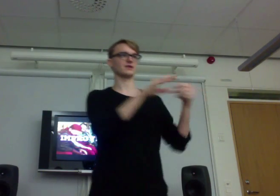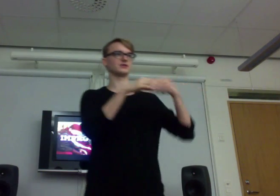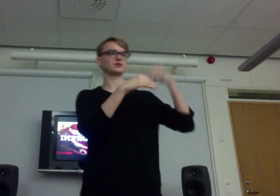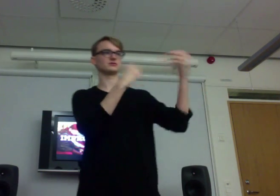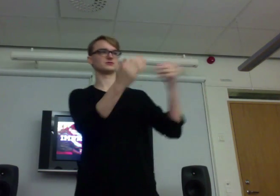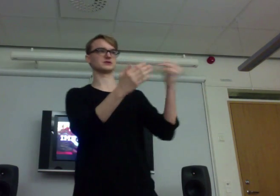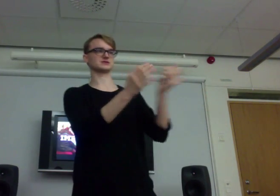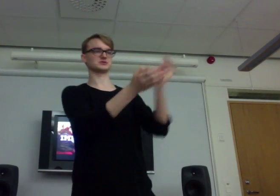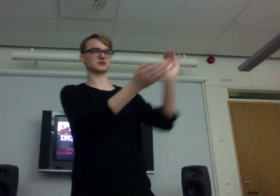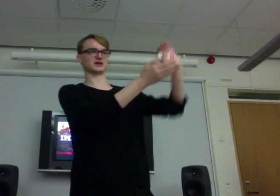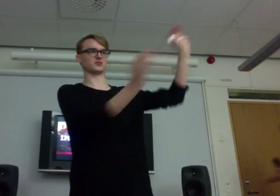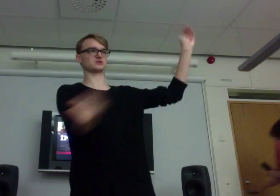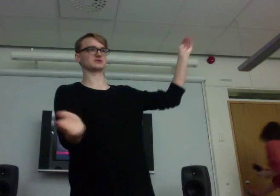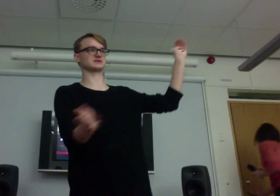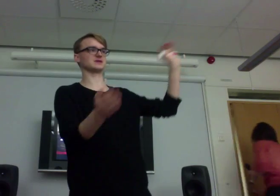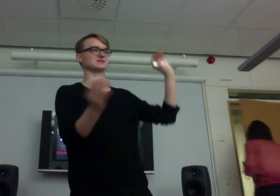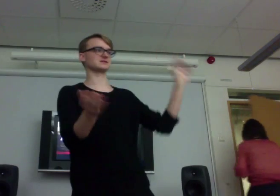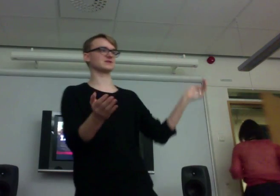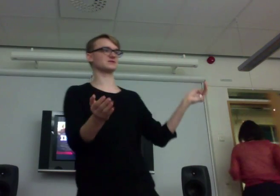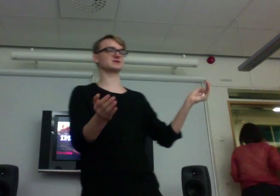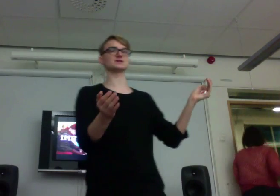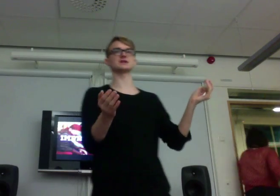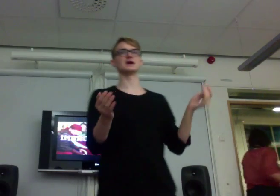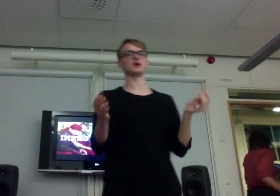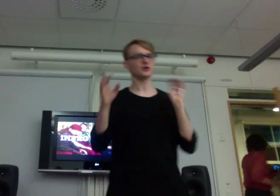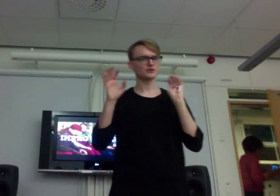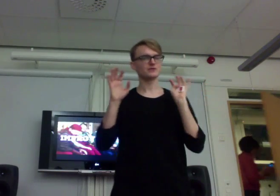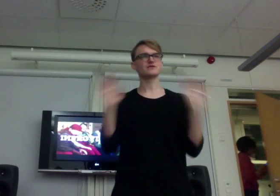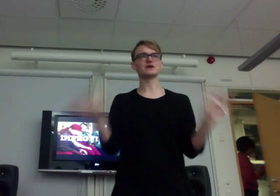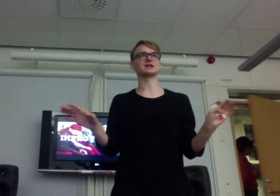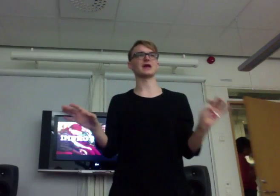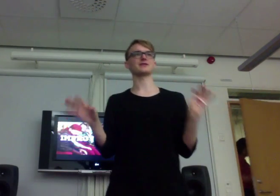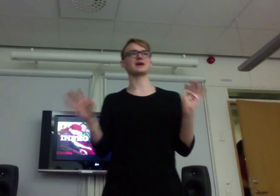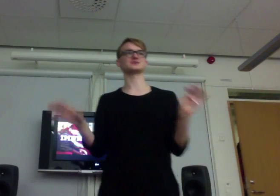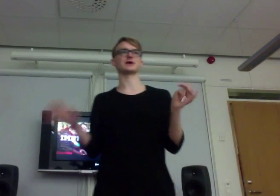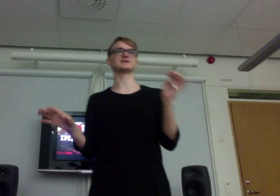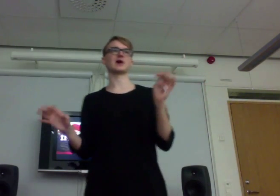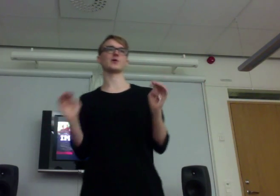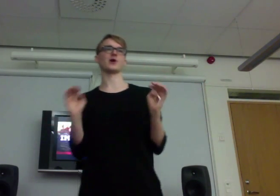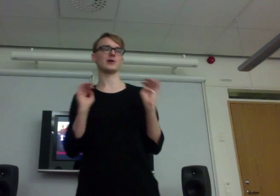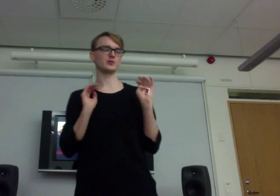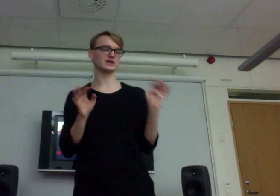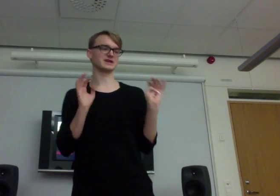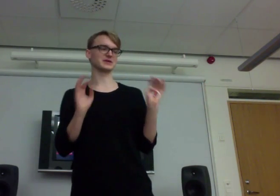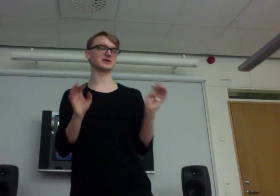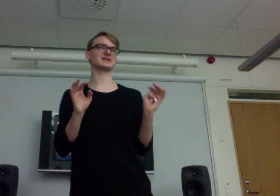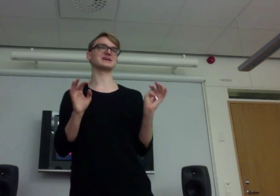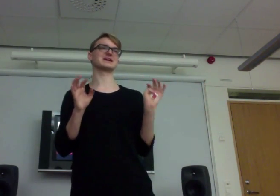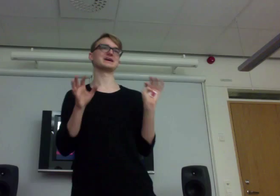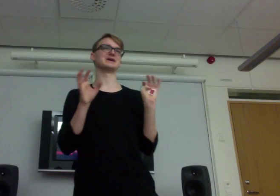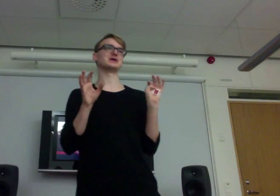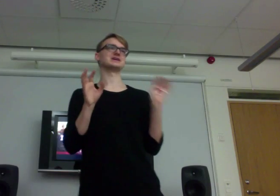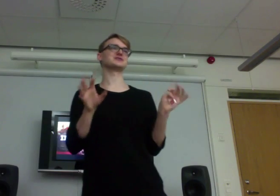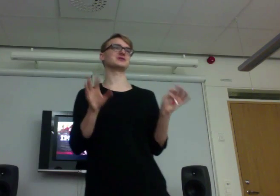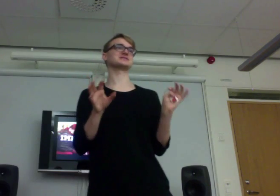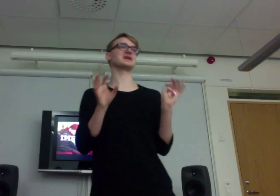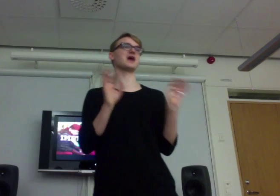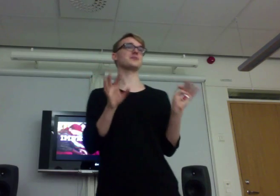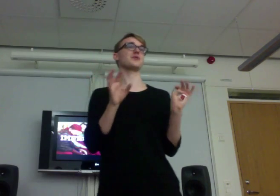then you can just, like, watch this TV series. Finland has, right now, a really, really interesting Harry Potter